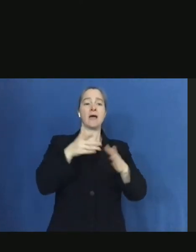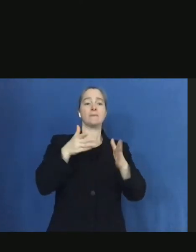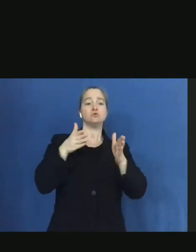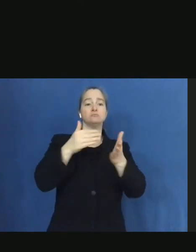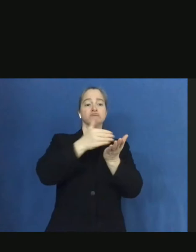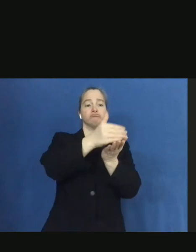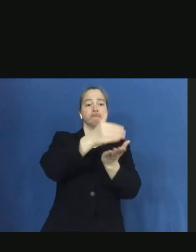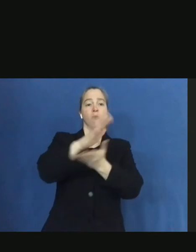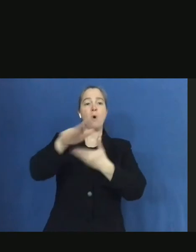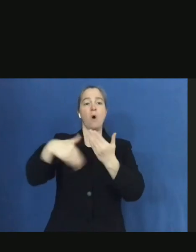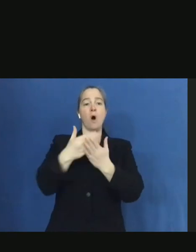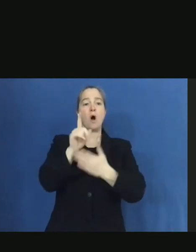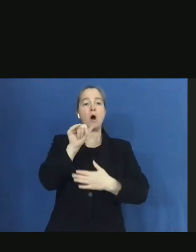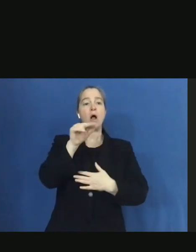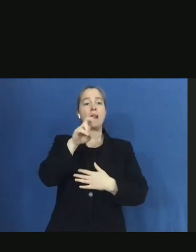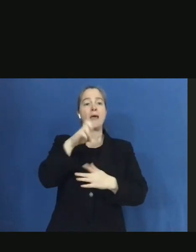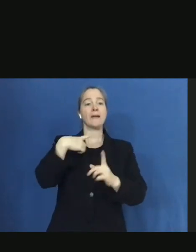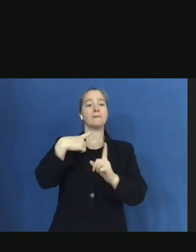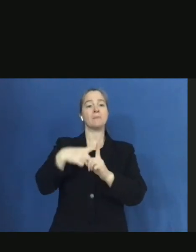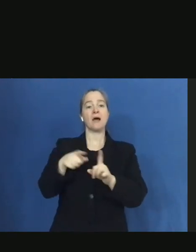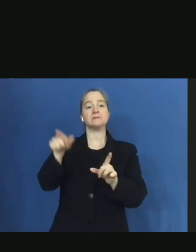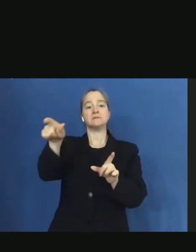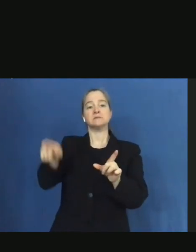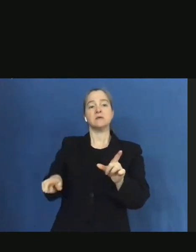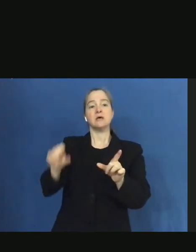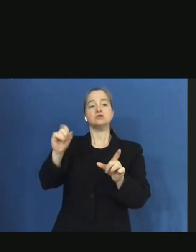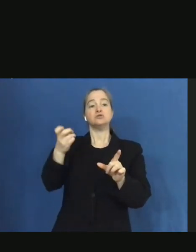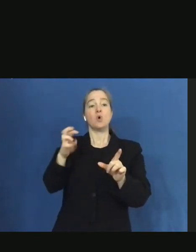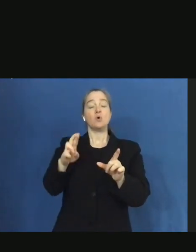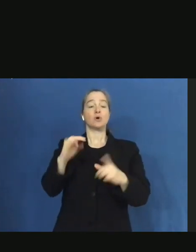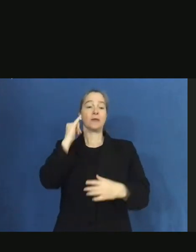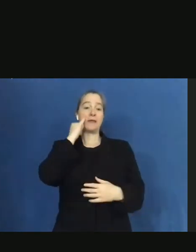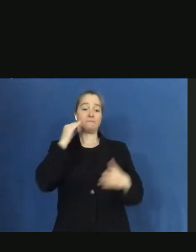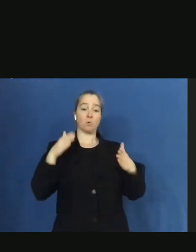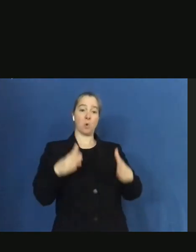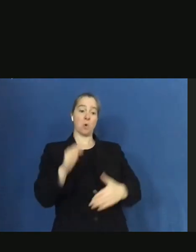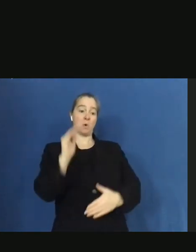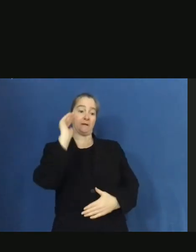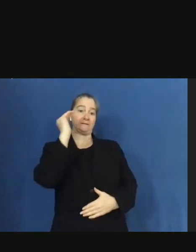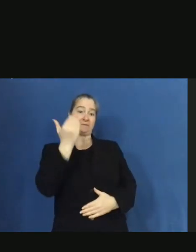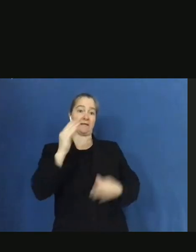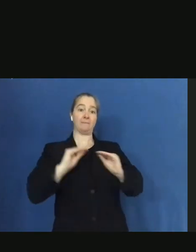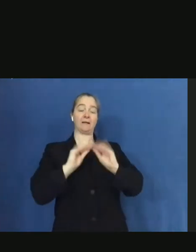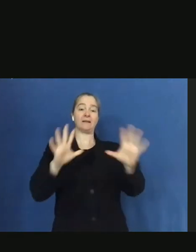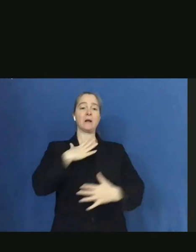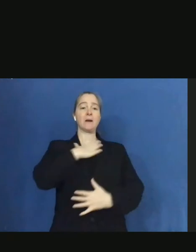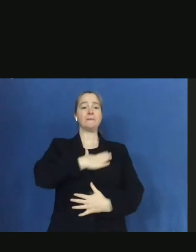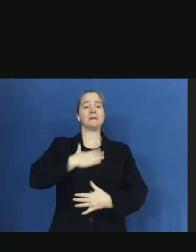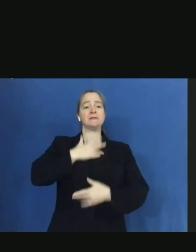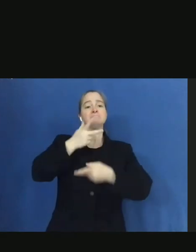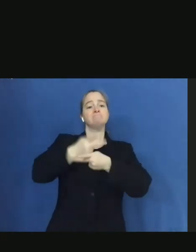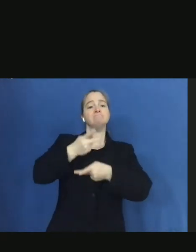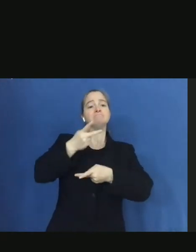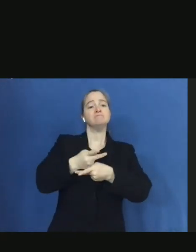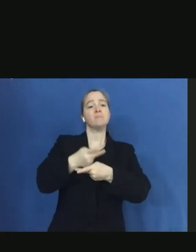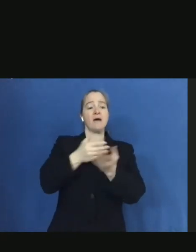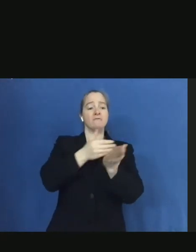Now, just keep in mind, even if a road appears clear, please use caution as our slow-moving plow trucks are out in full force.